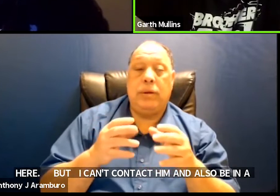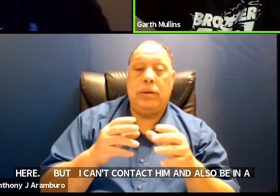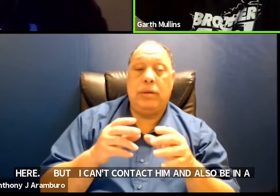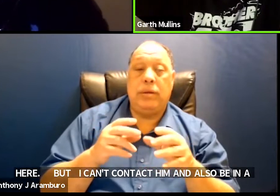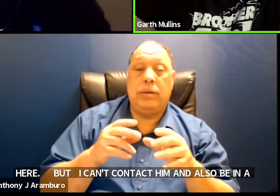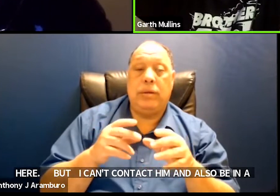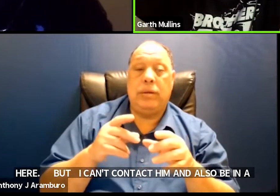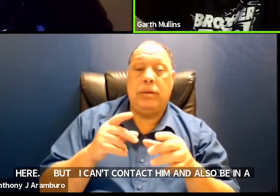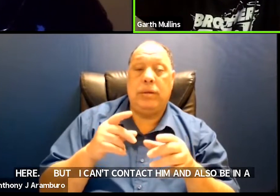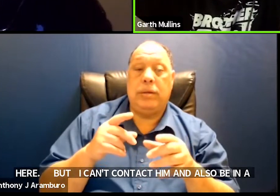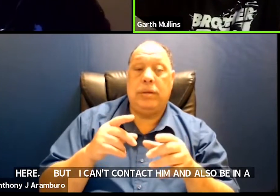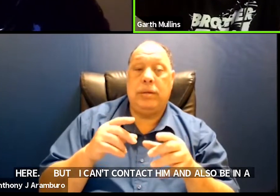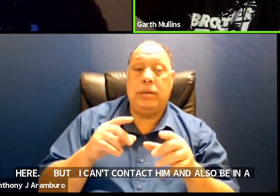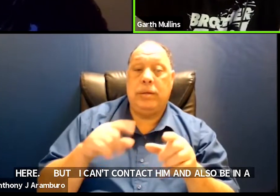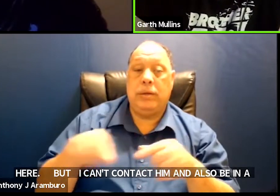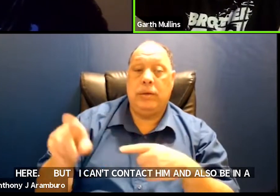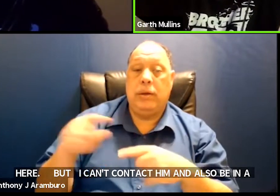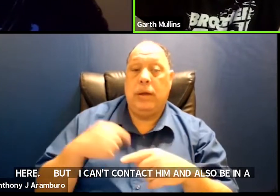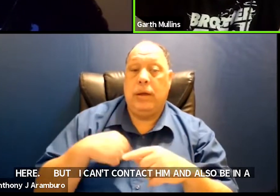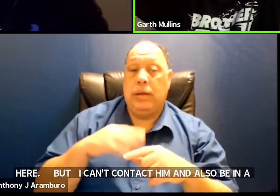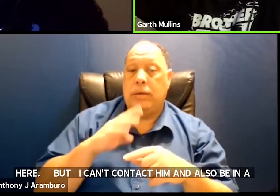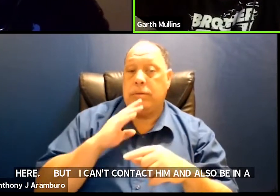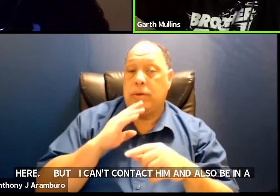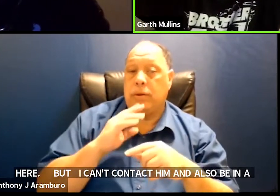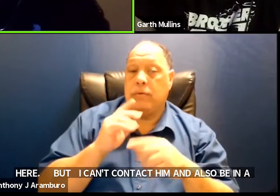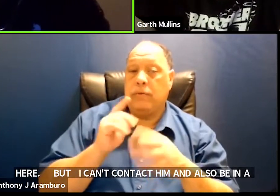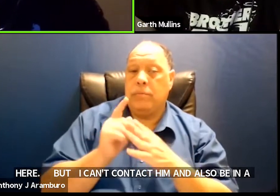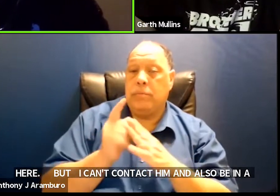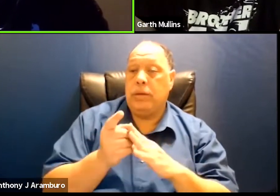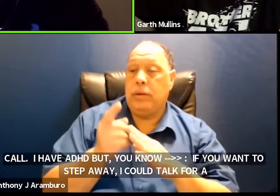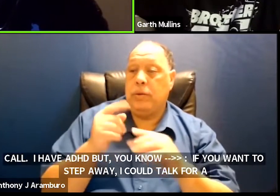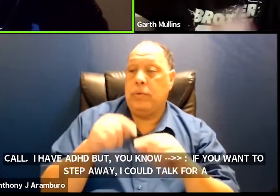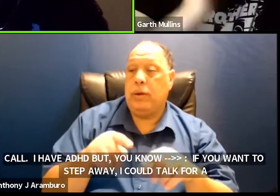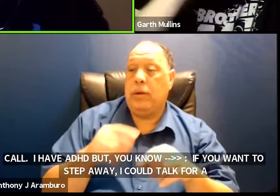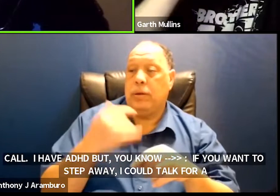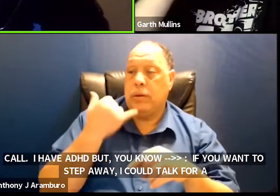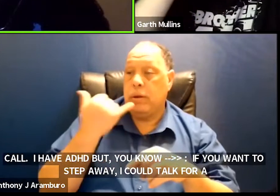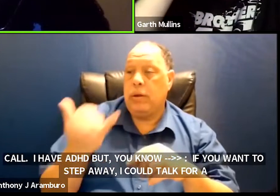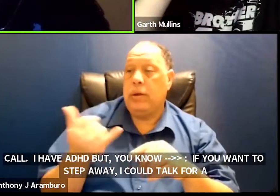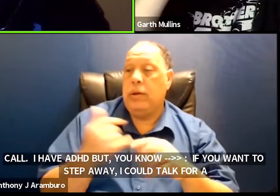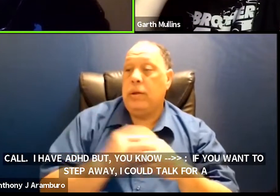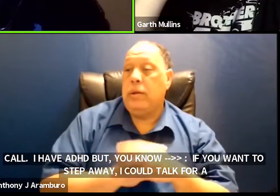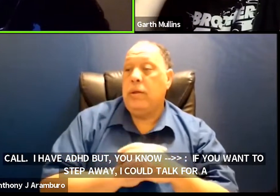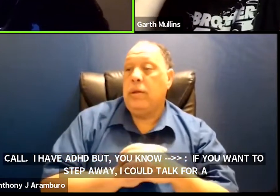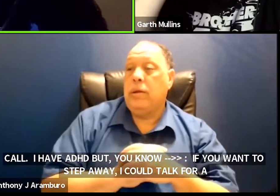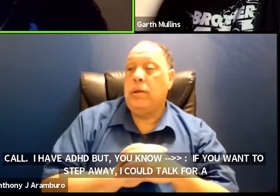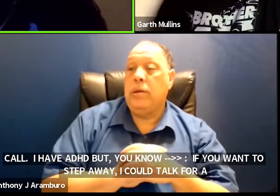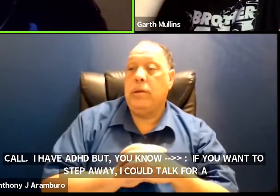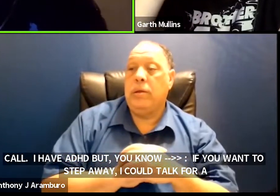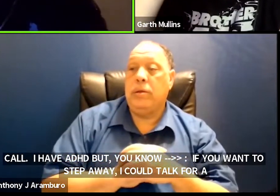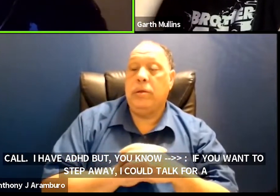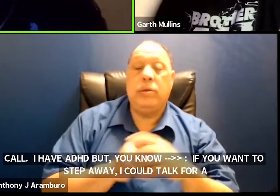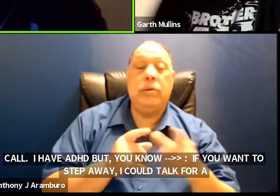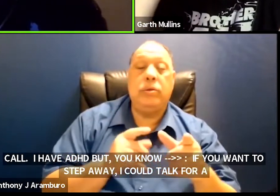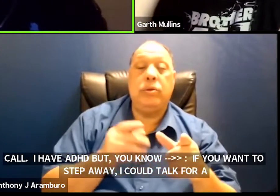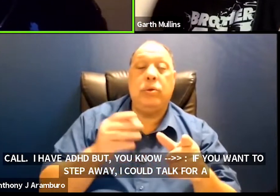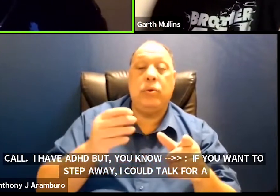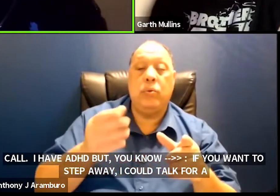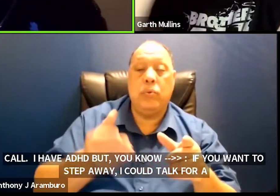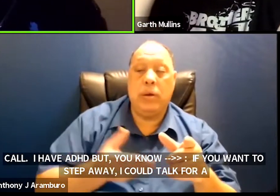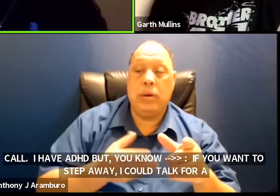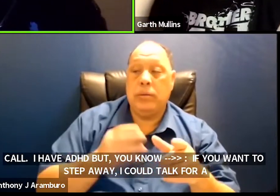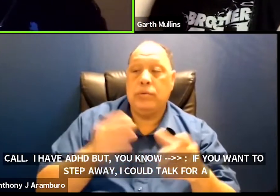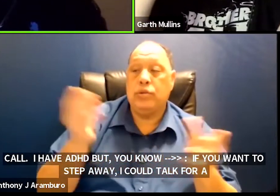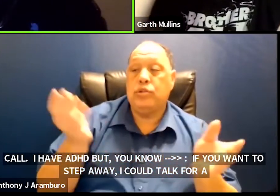talk for a minute will you call him if you want to you're welcome to to chat and